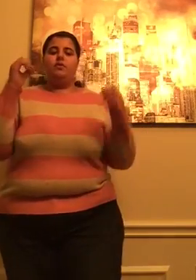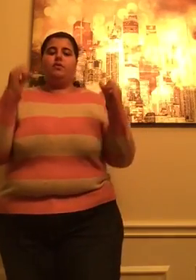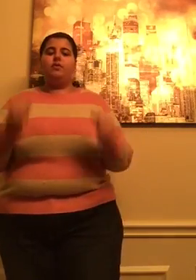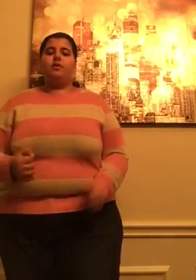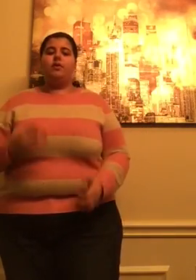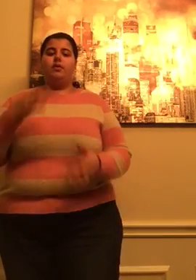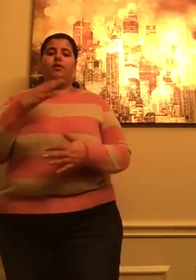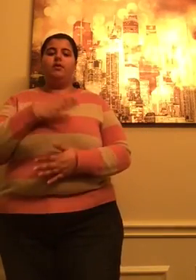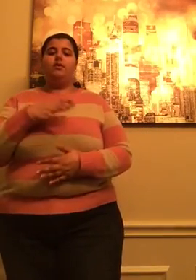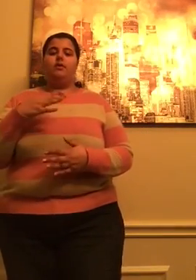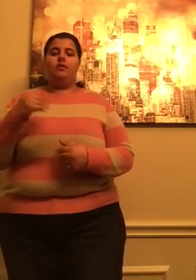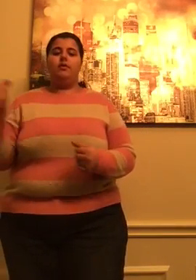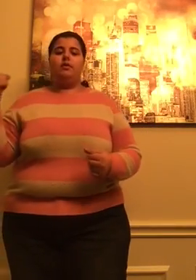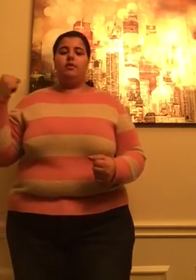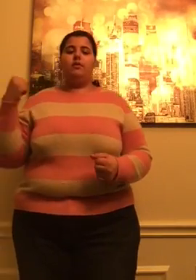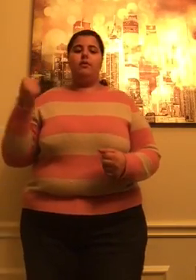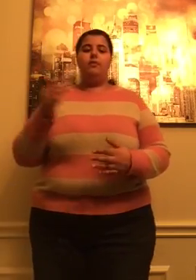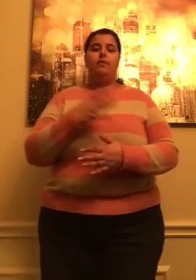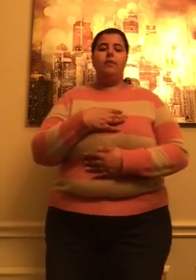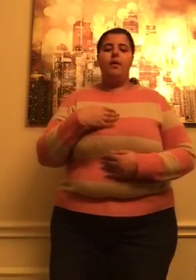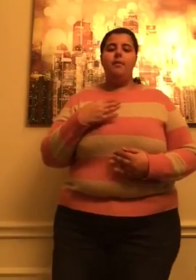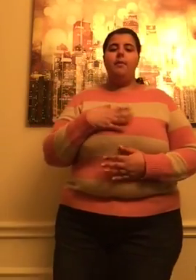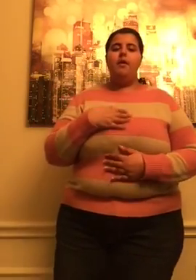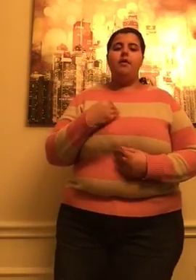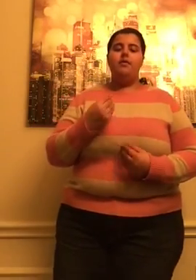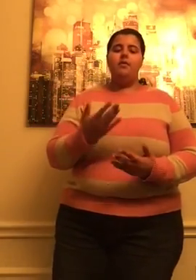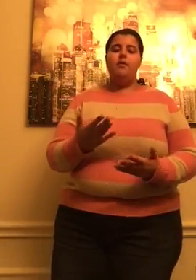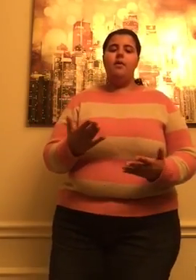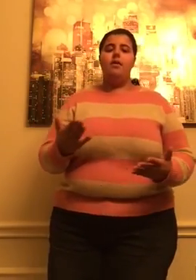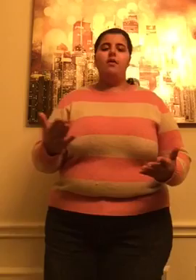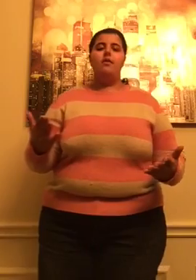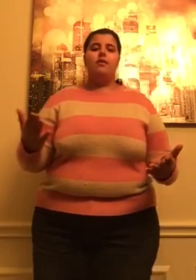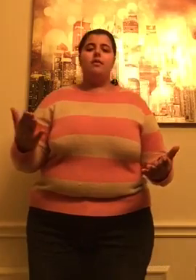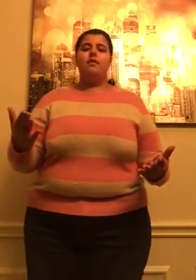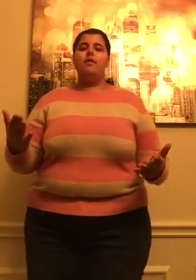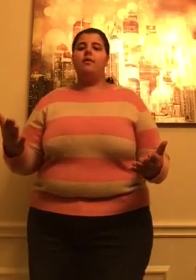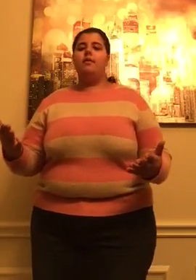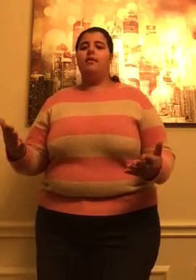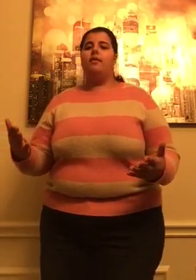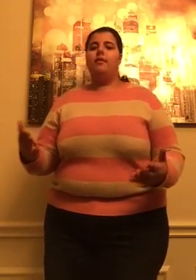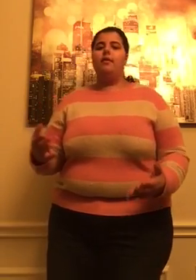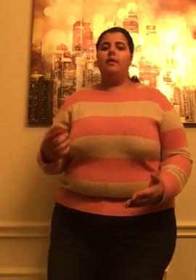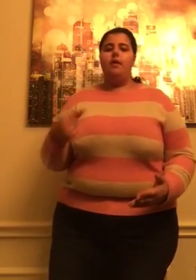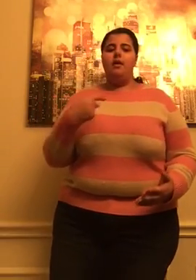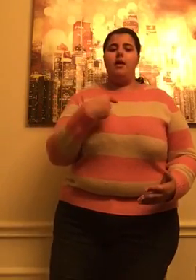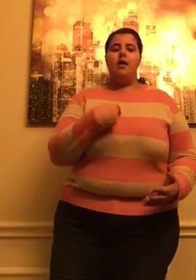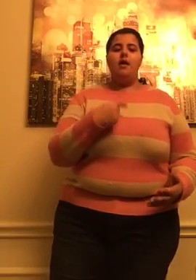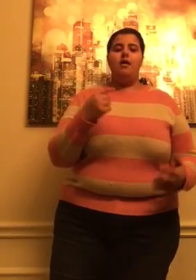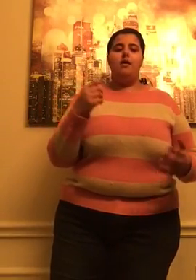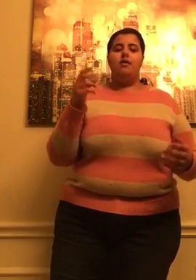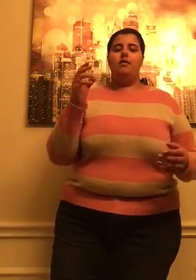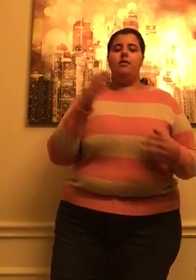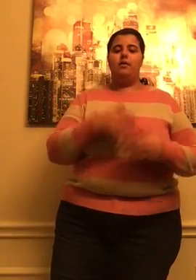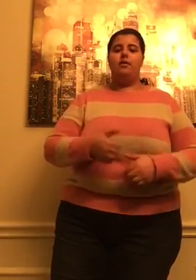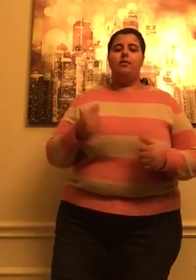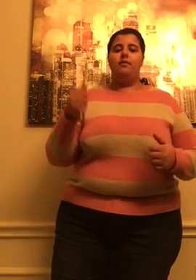can tell my breath away I can't